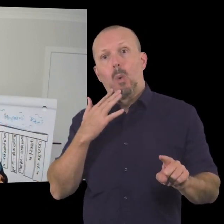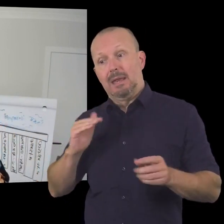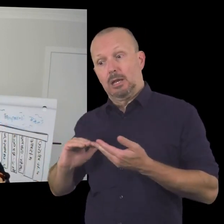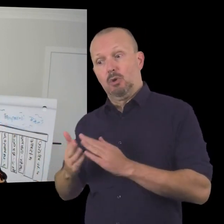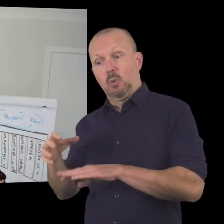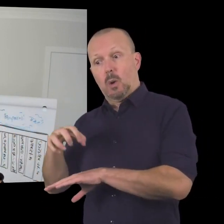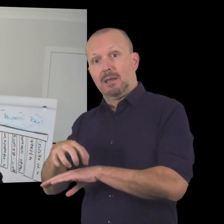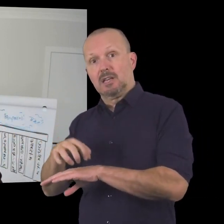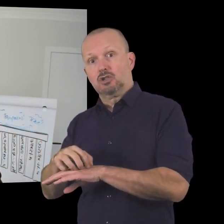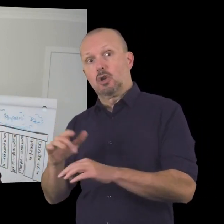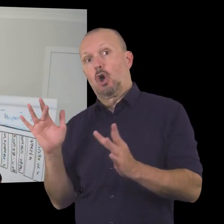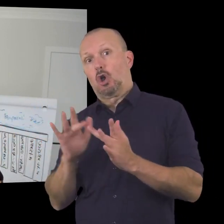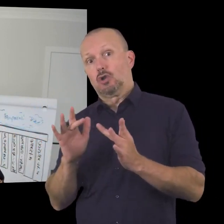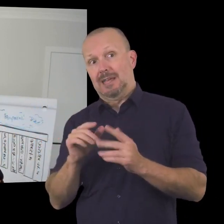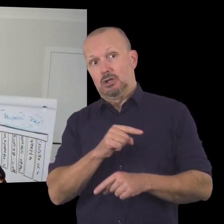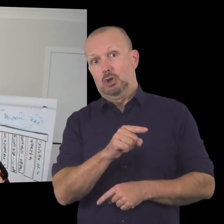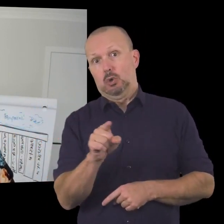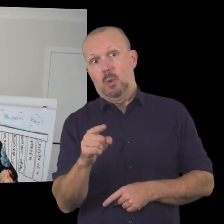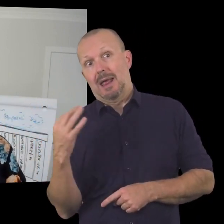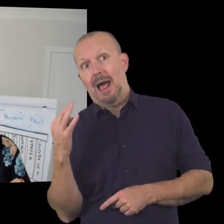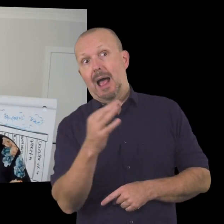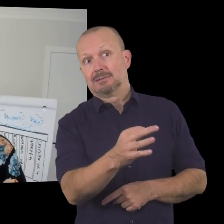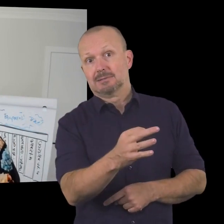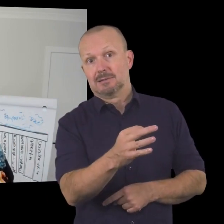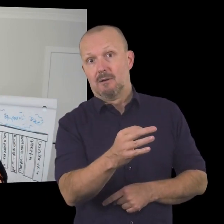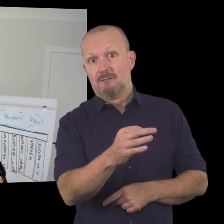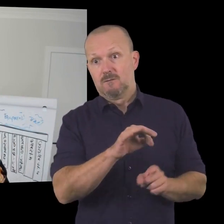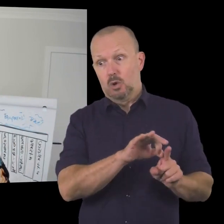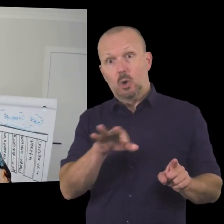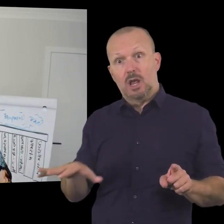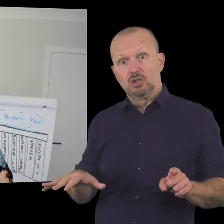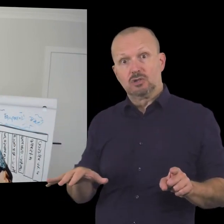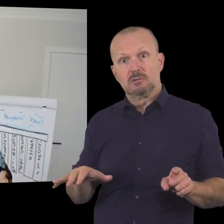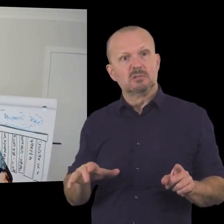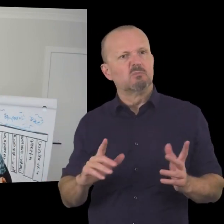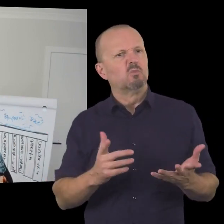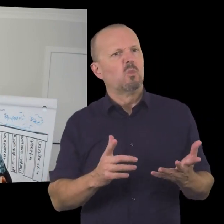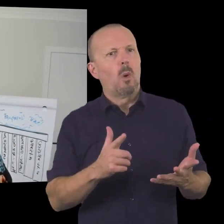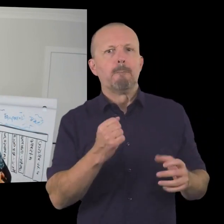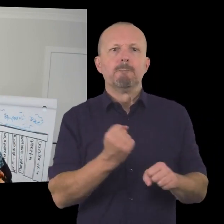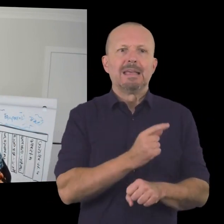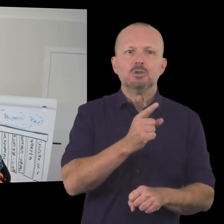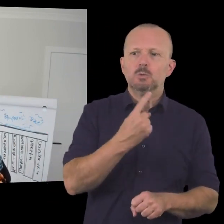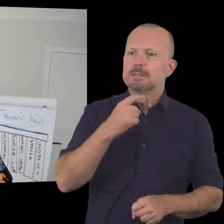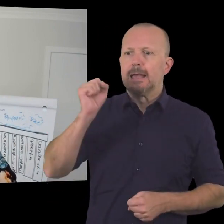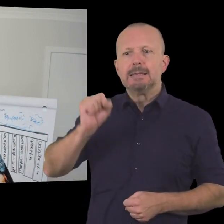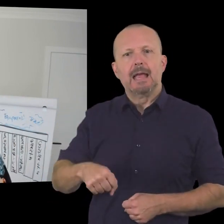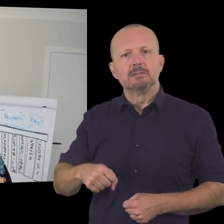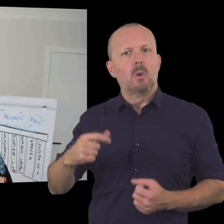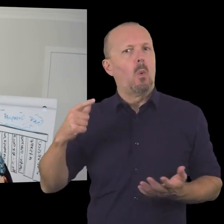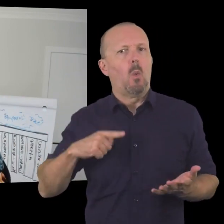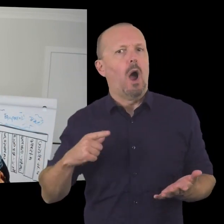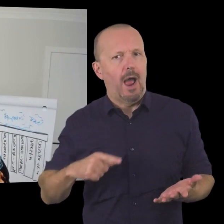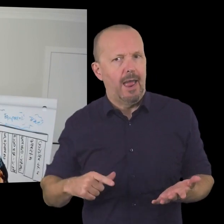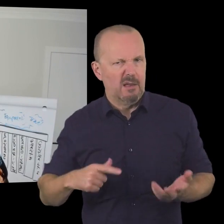approaches you and and asks for a donation and the number one thing uh that encourages